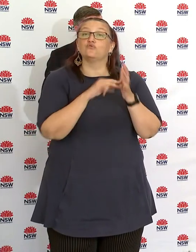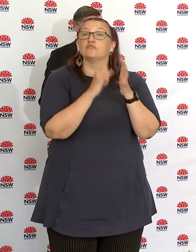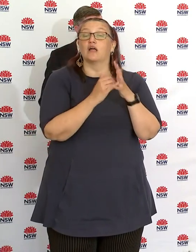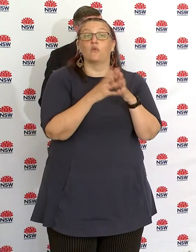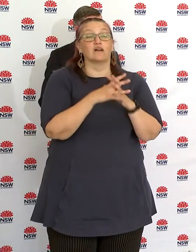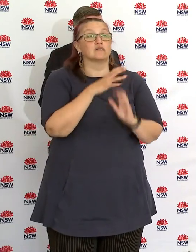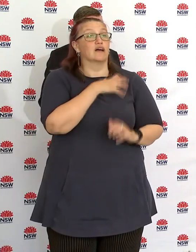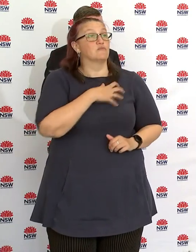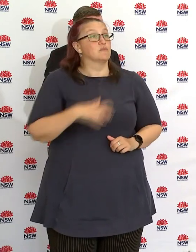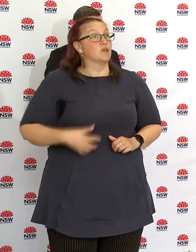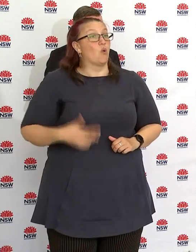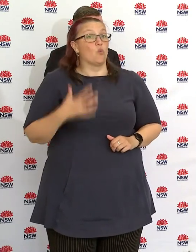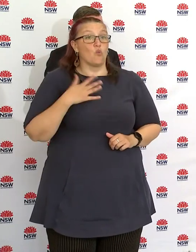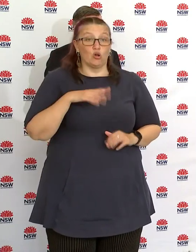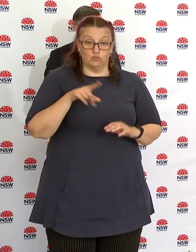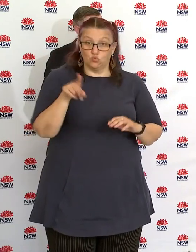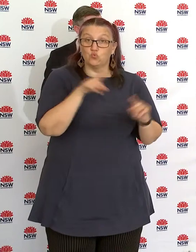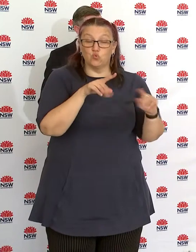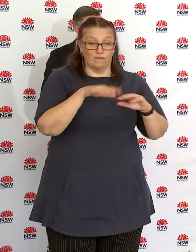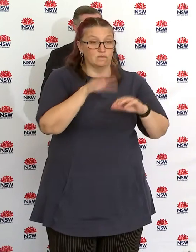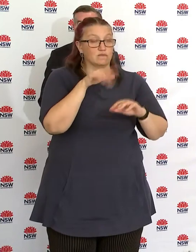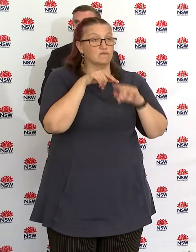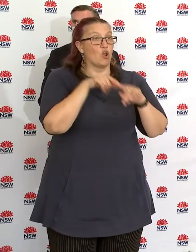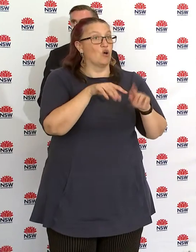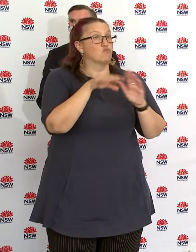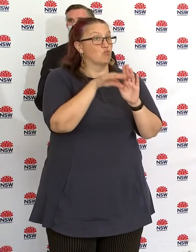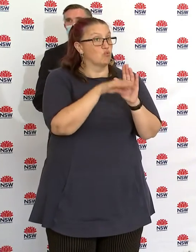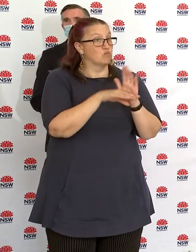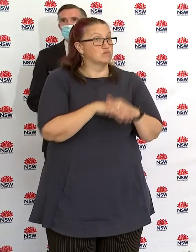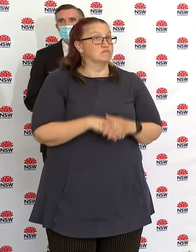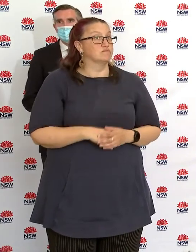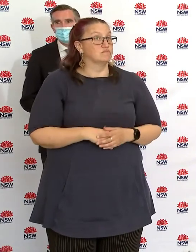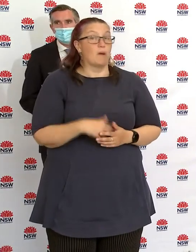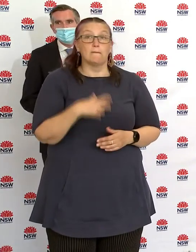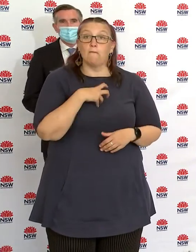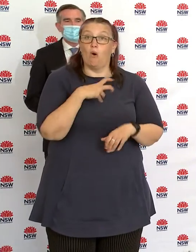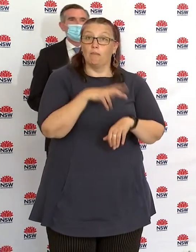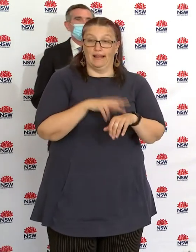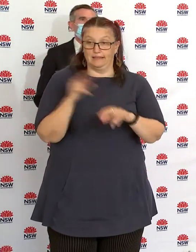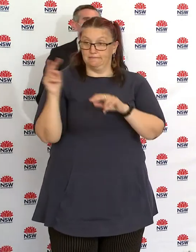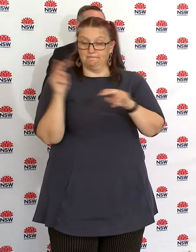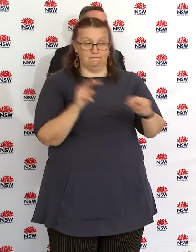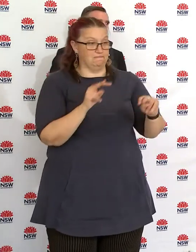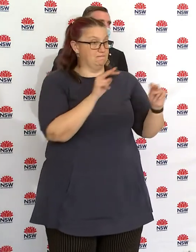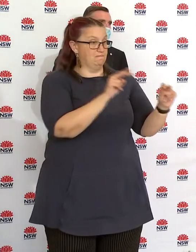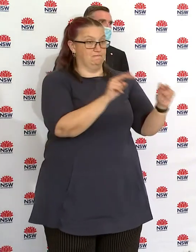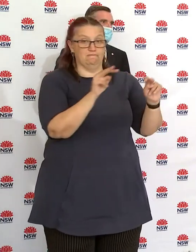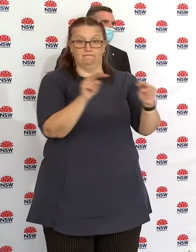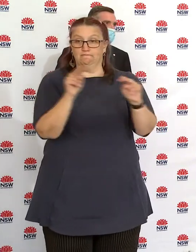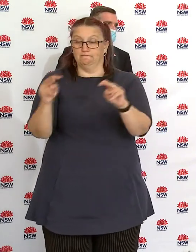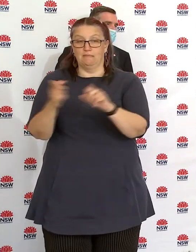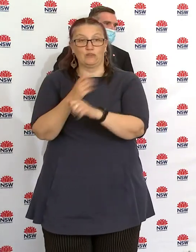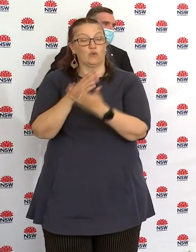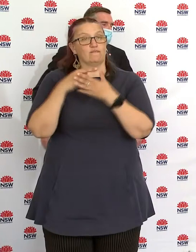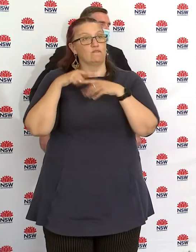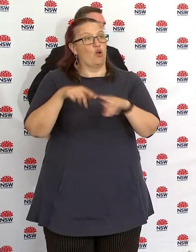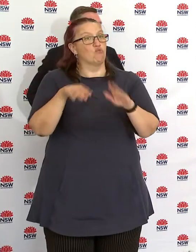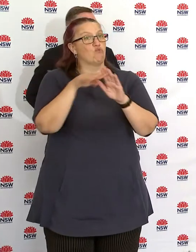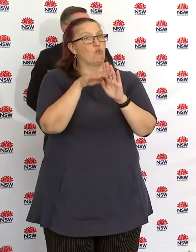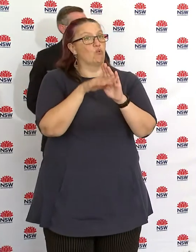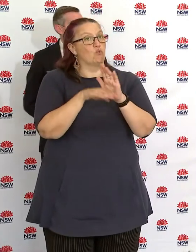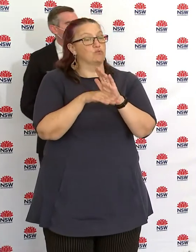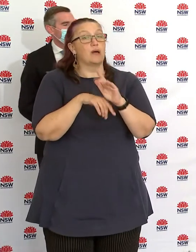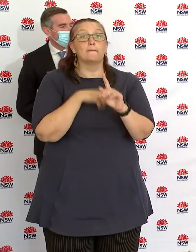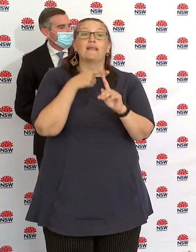increase compliance, increase presence of police and other authorities, but also to work with communities on the ground. Because our